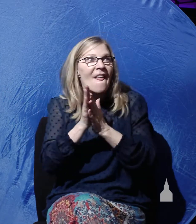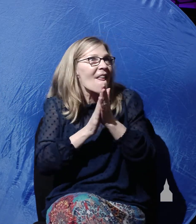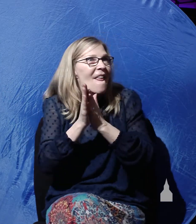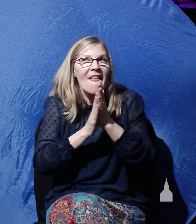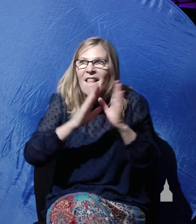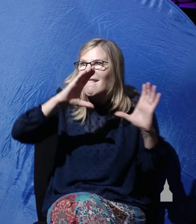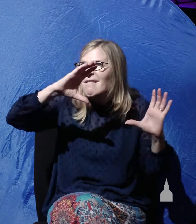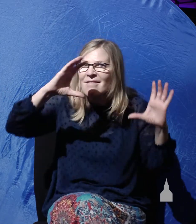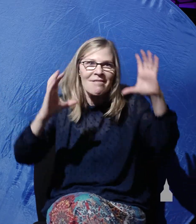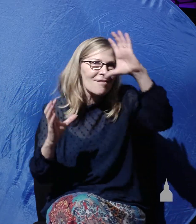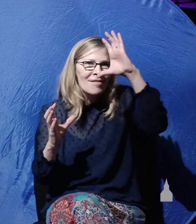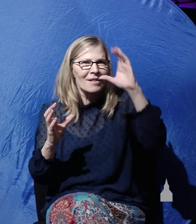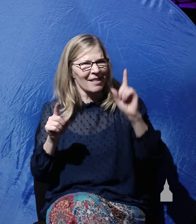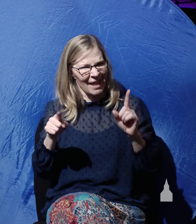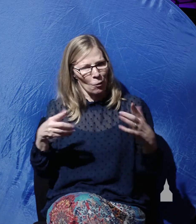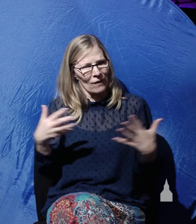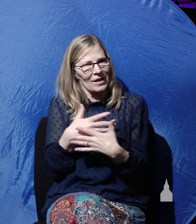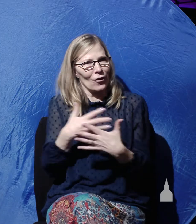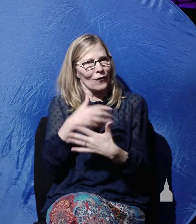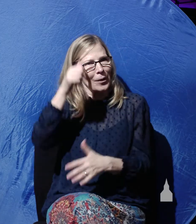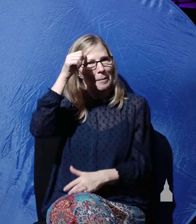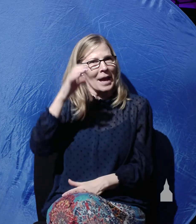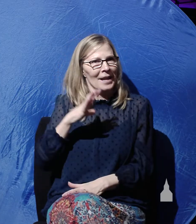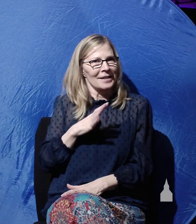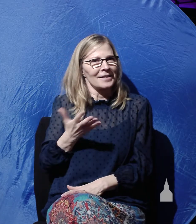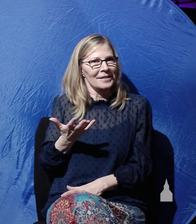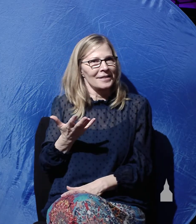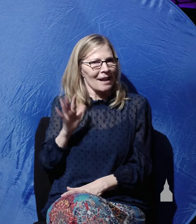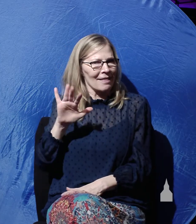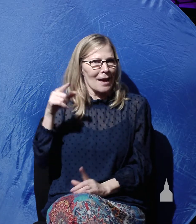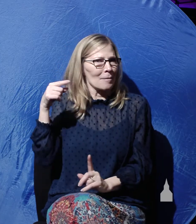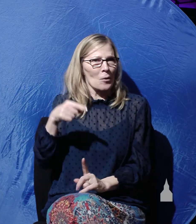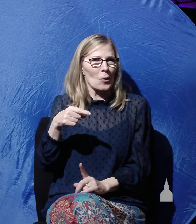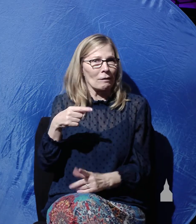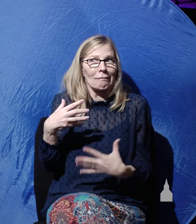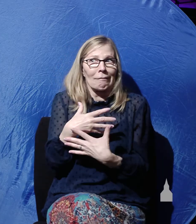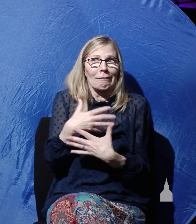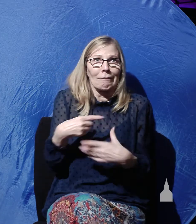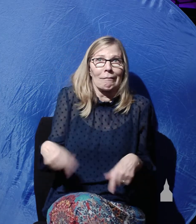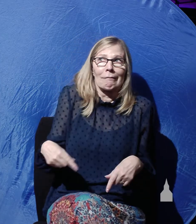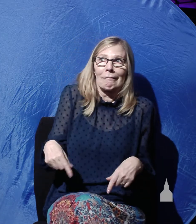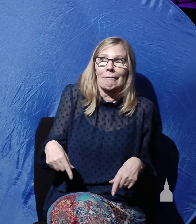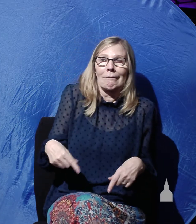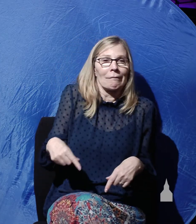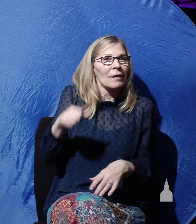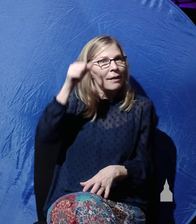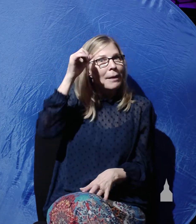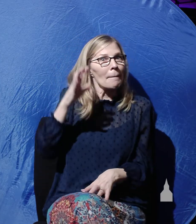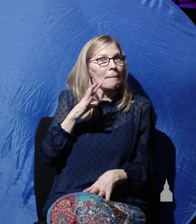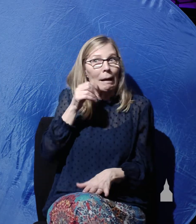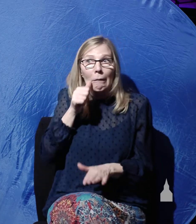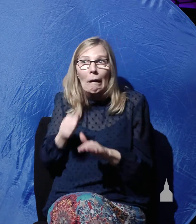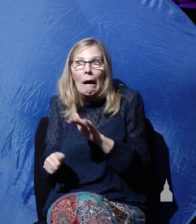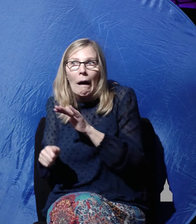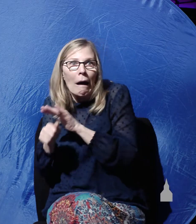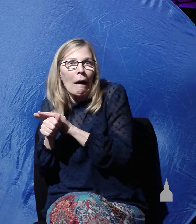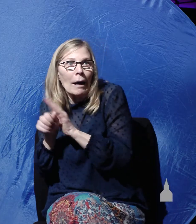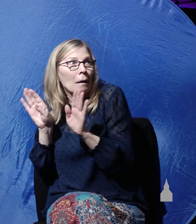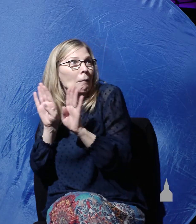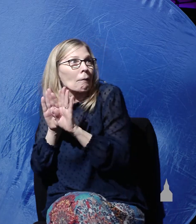As I said, these were fearful men at this point. Intimidated men. These men were hiding behind closed doors in the city of